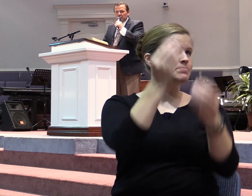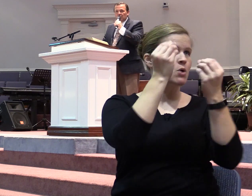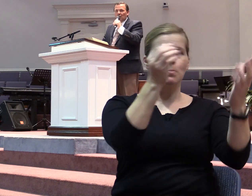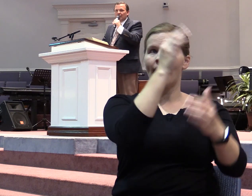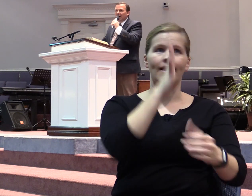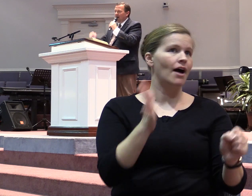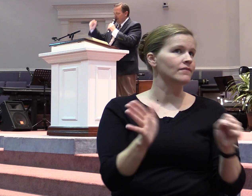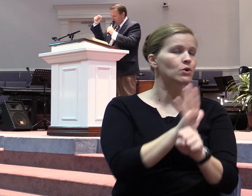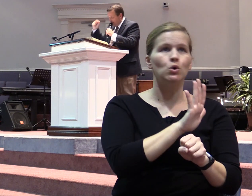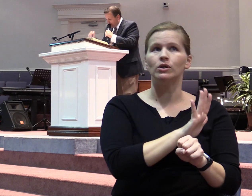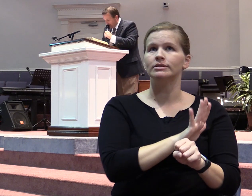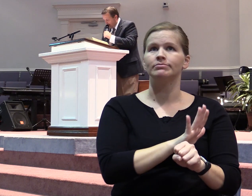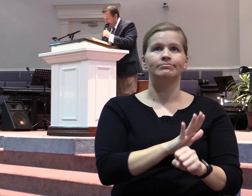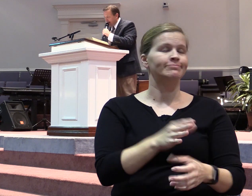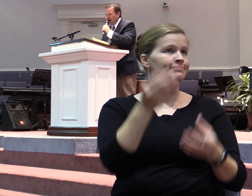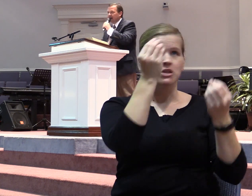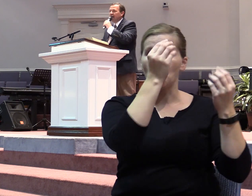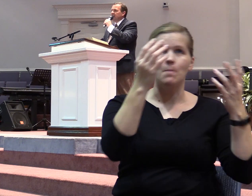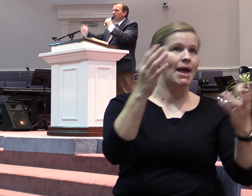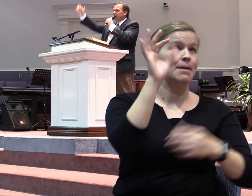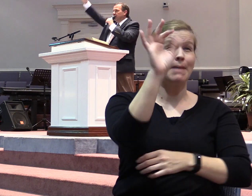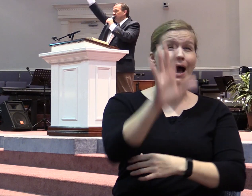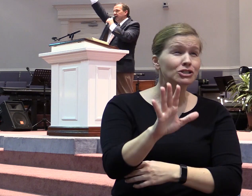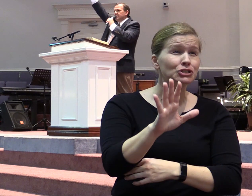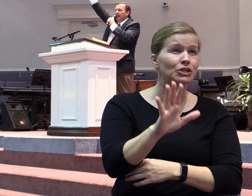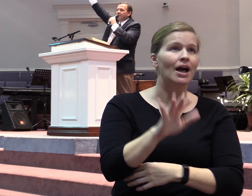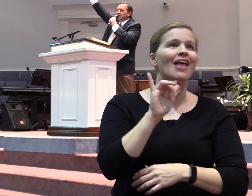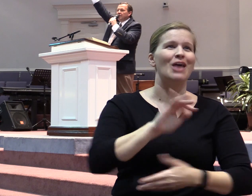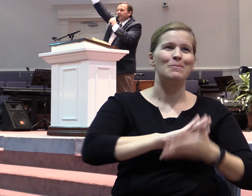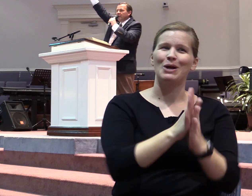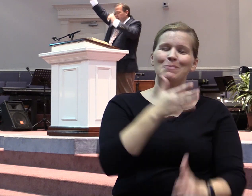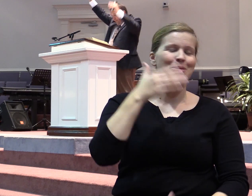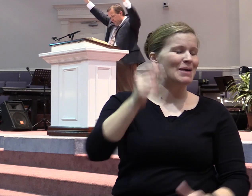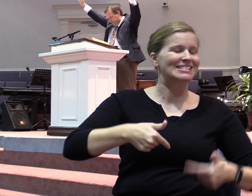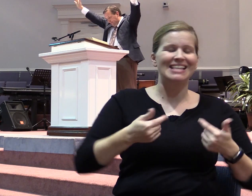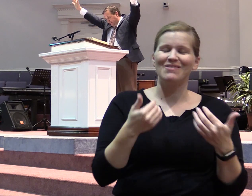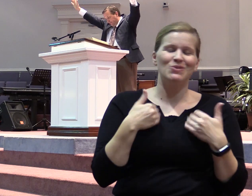to the Word of God. I'm going to submit to the man of God. It's going to become the greatest life that you can ever live. Amen.